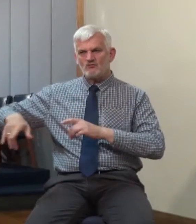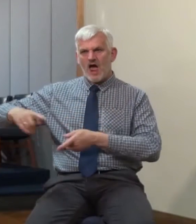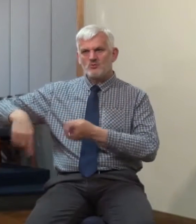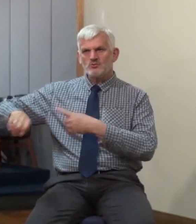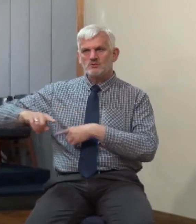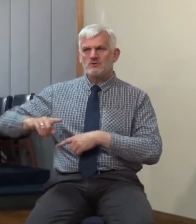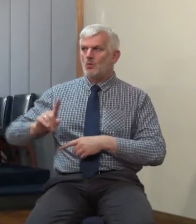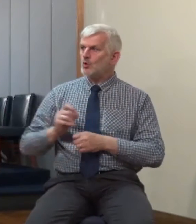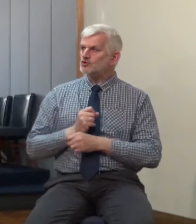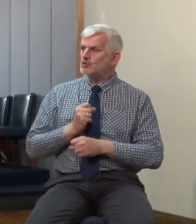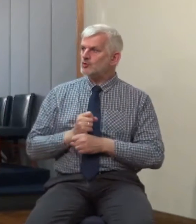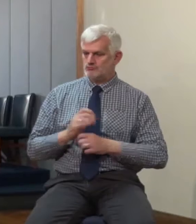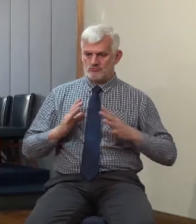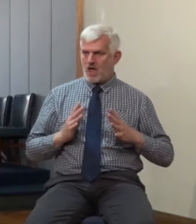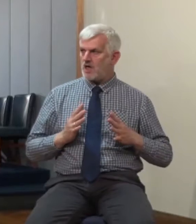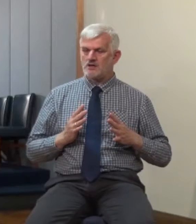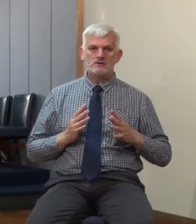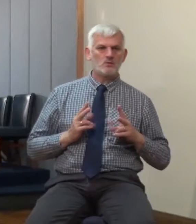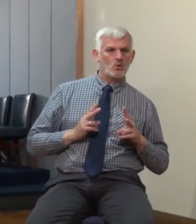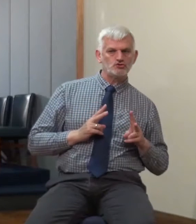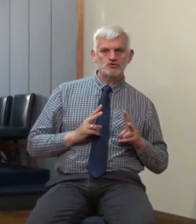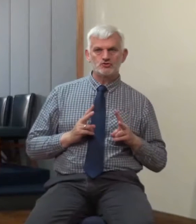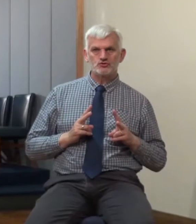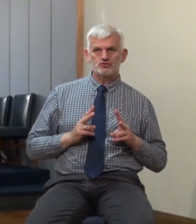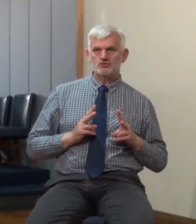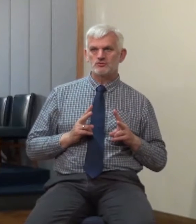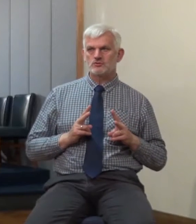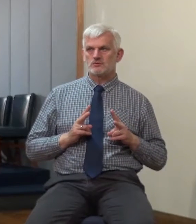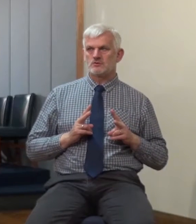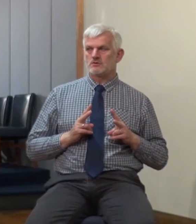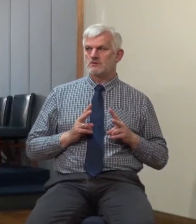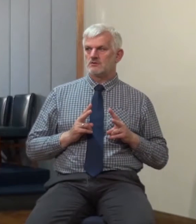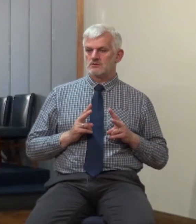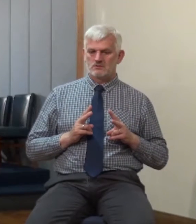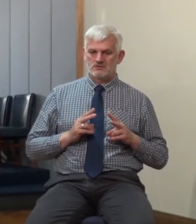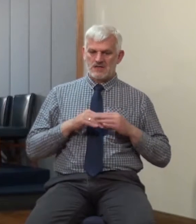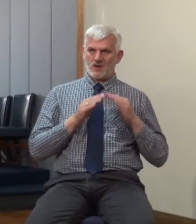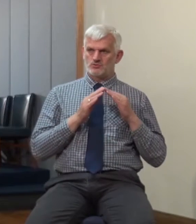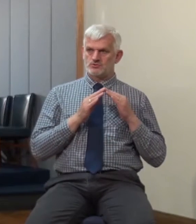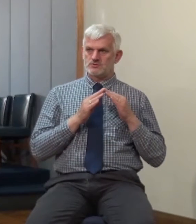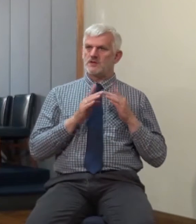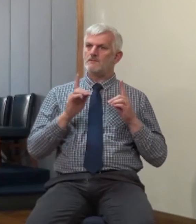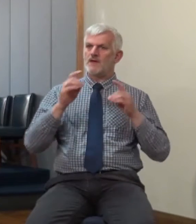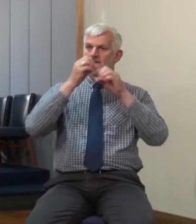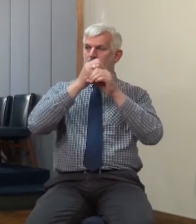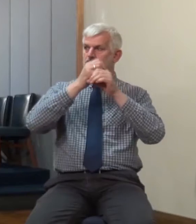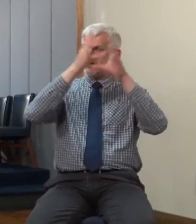they would set a watch. But somebody, some father of the family has not set